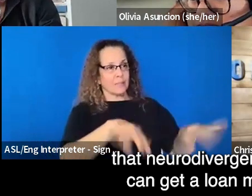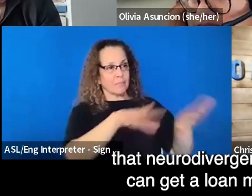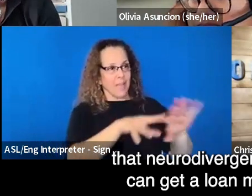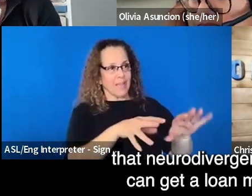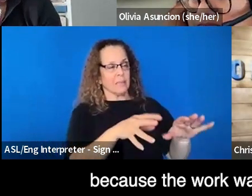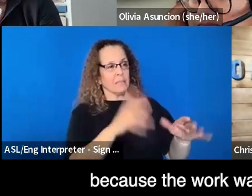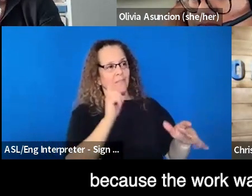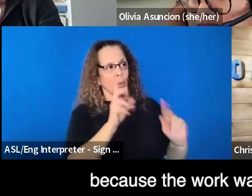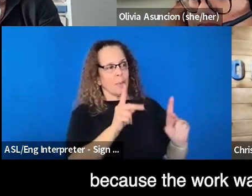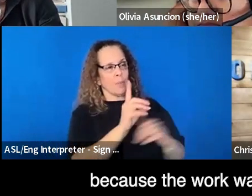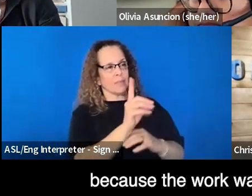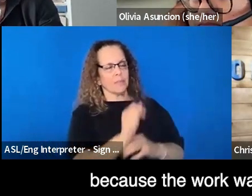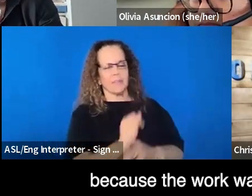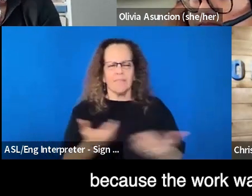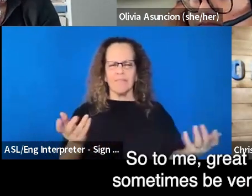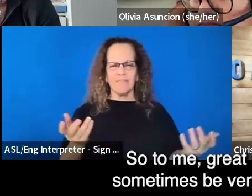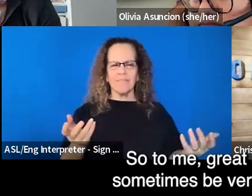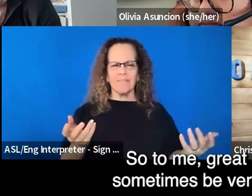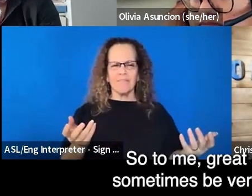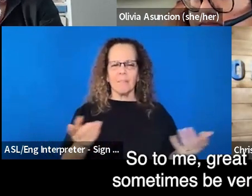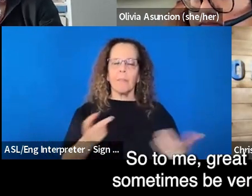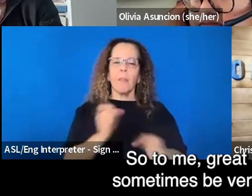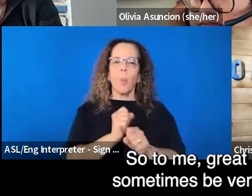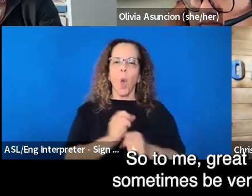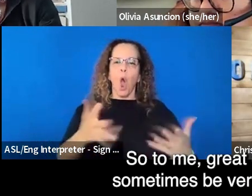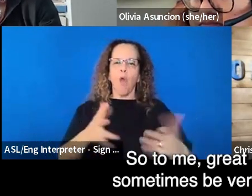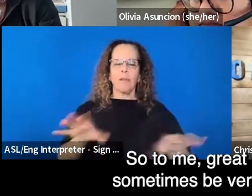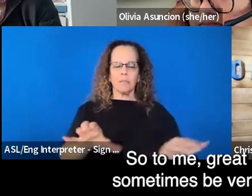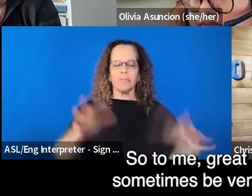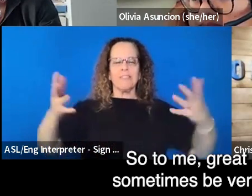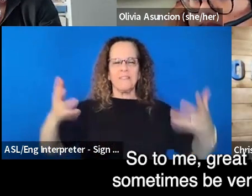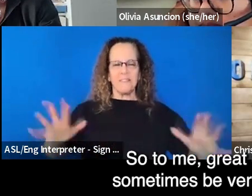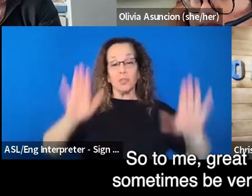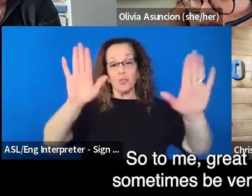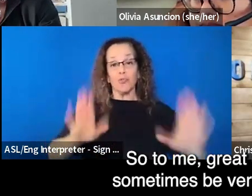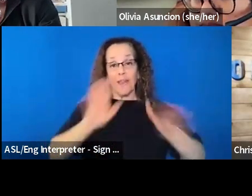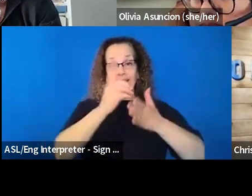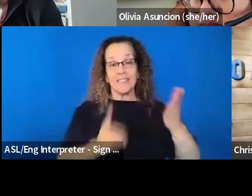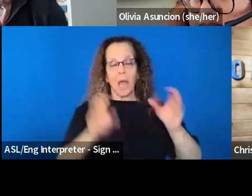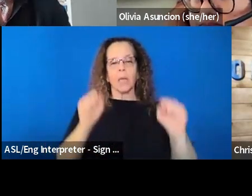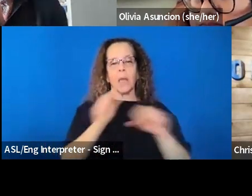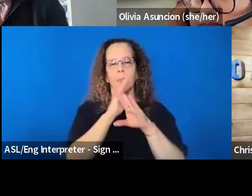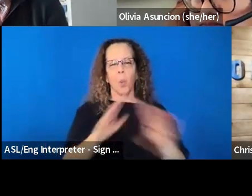easily because the work was done for you. So to me, great design can sometimes be very, very quiet.